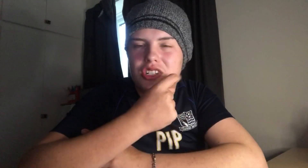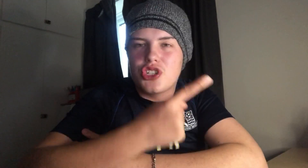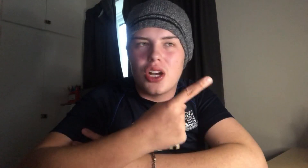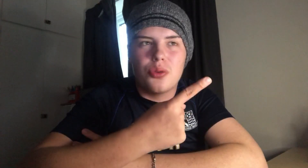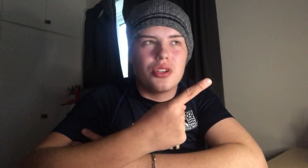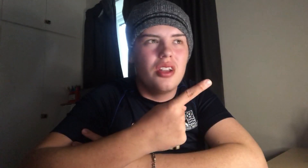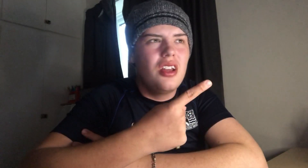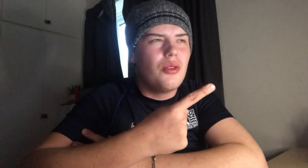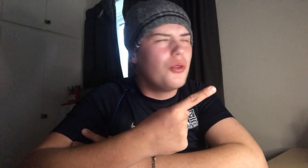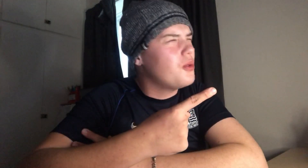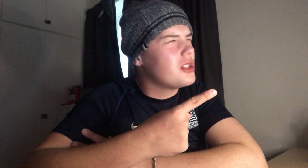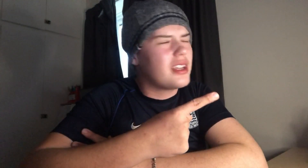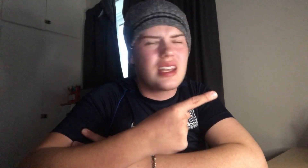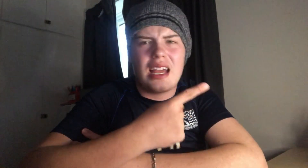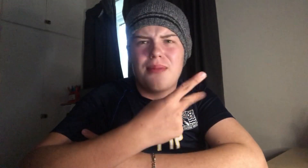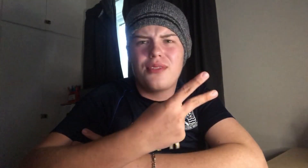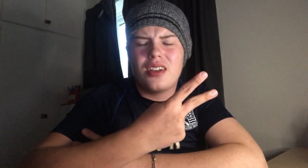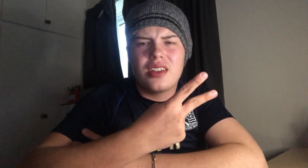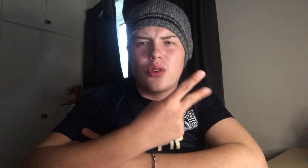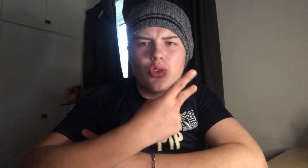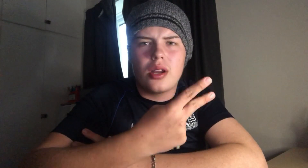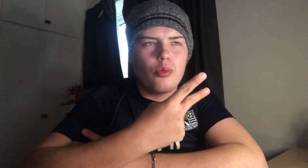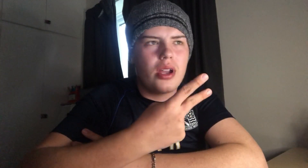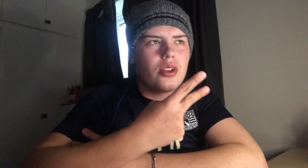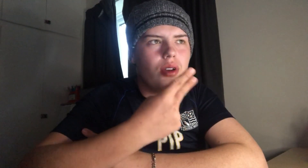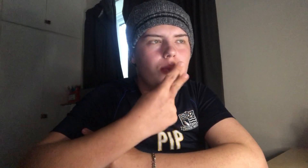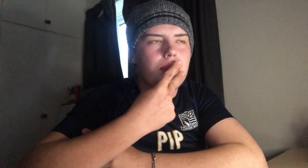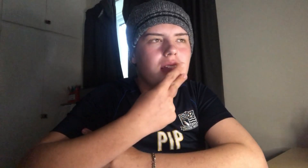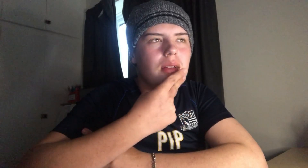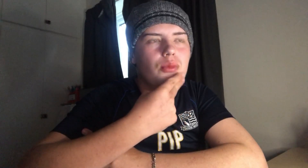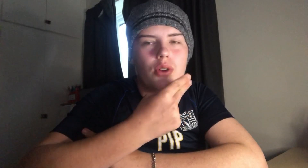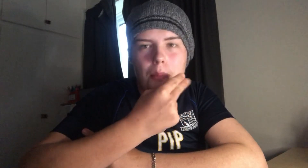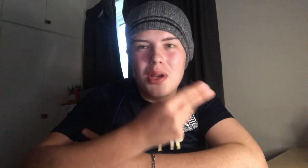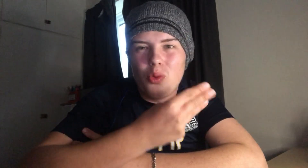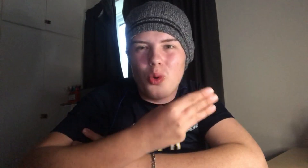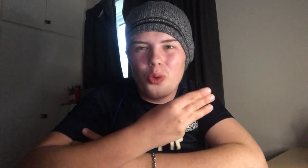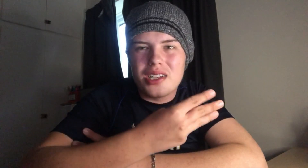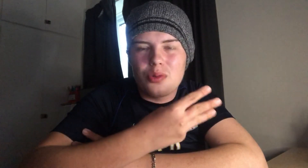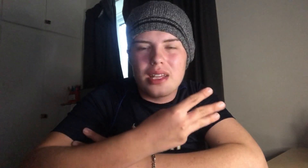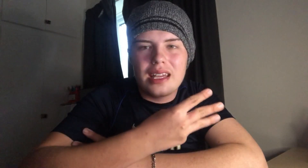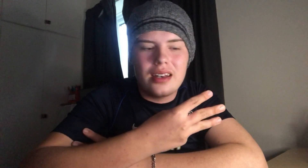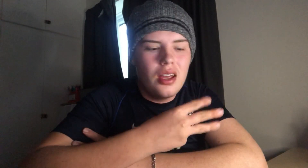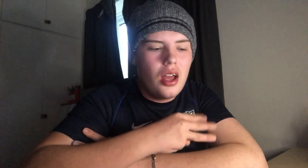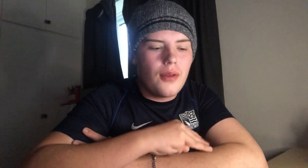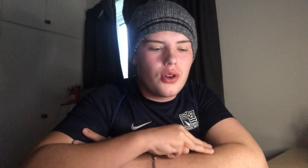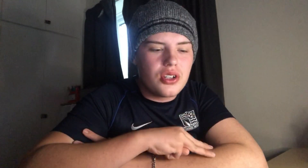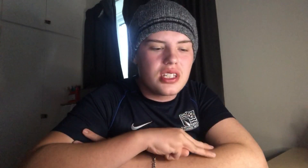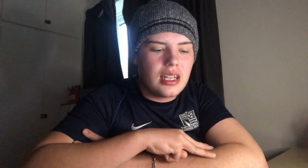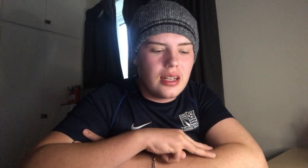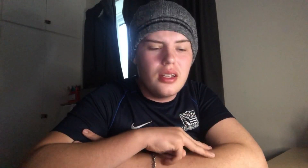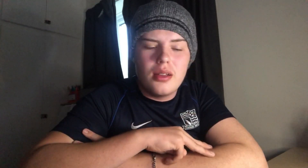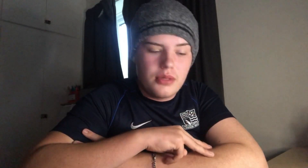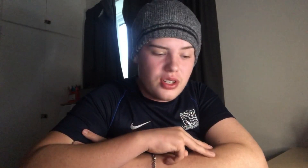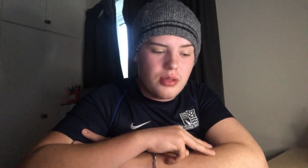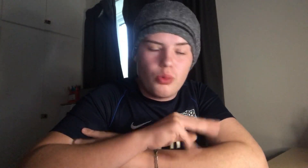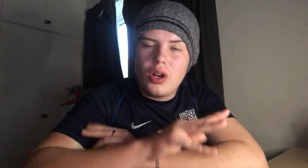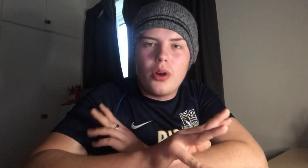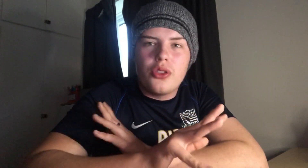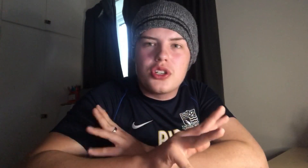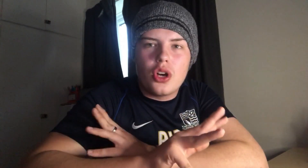against Charlton. What was it? Canvey, I think, or Great Waker, and we beat them. We've got Millwall this weekend. And I've got to say, just while we're on the